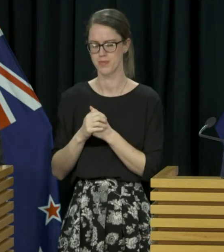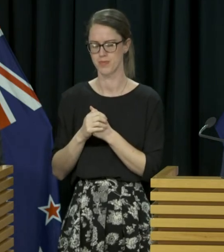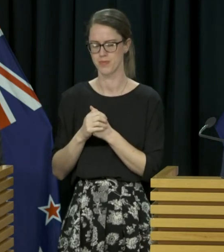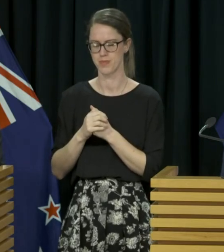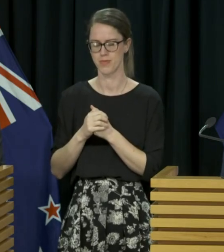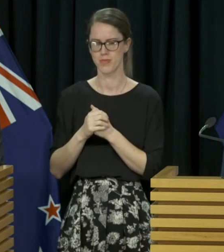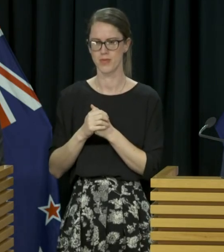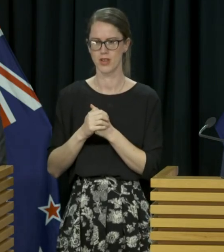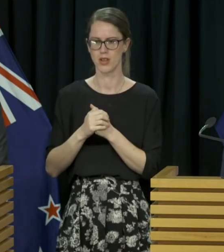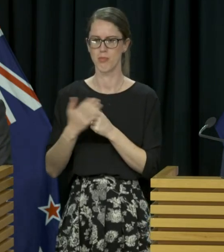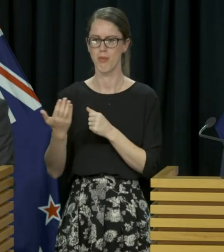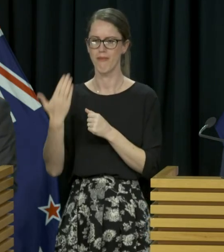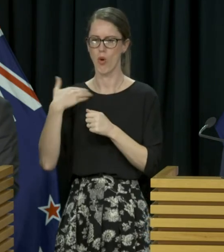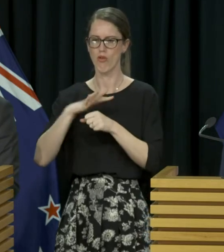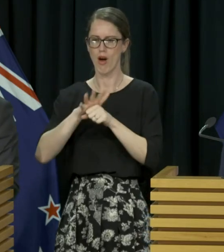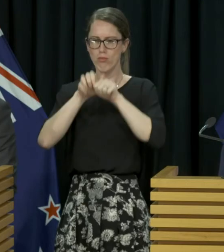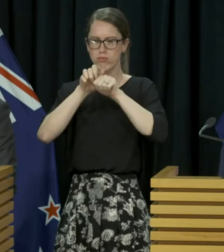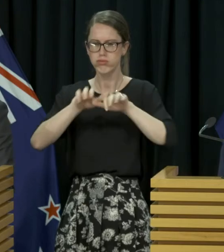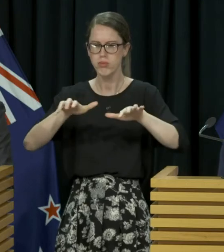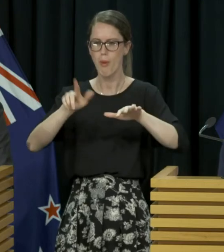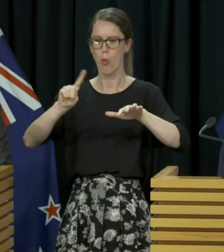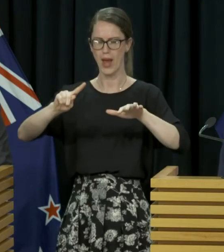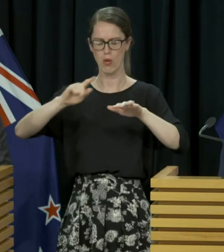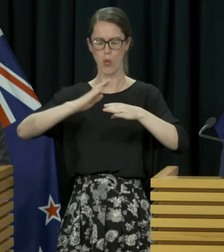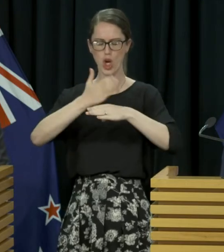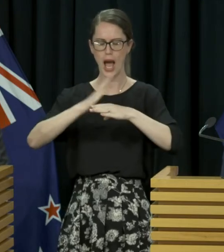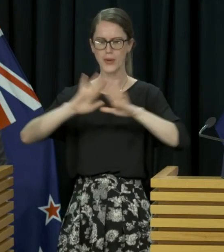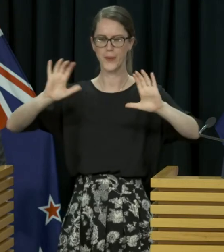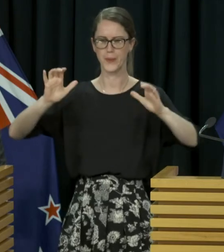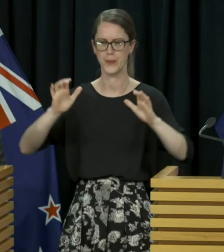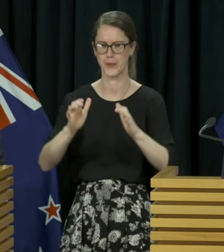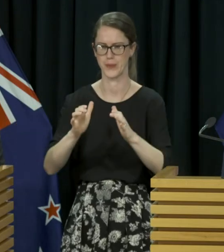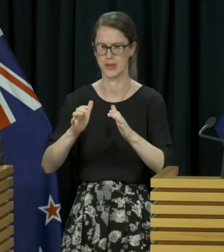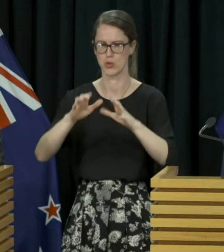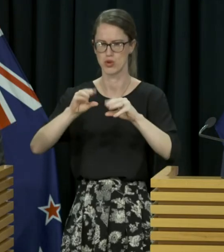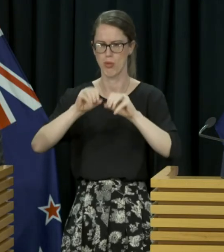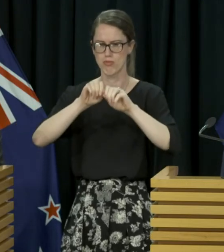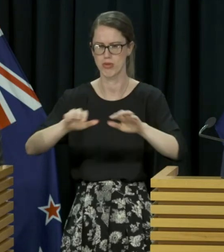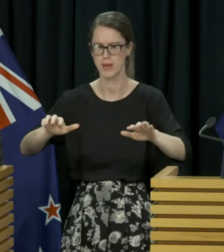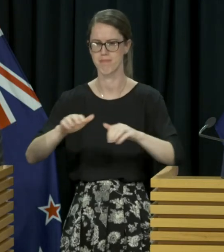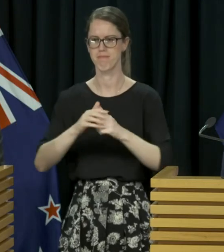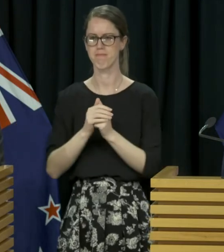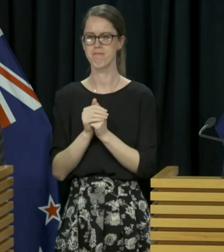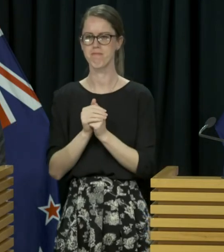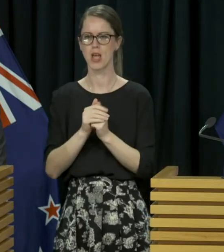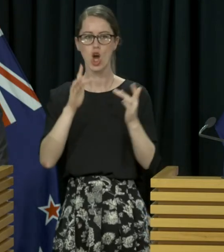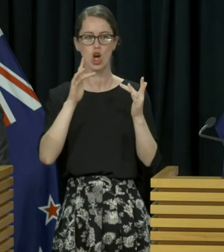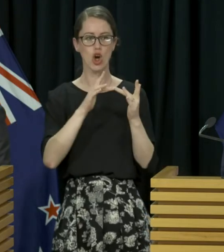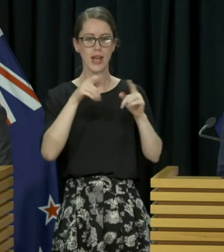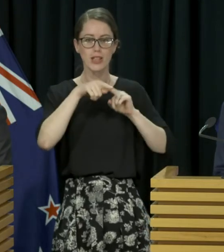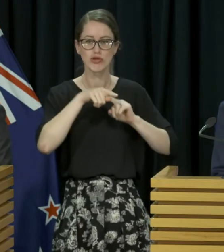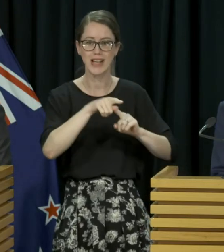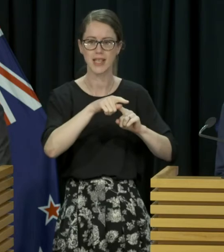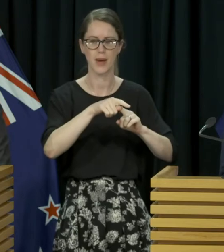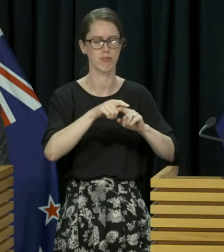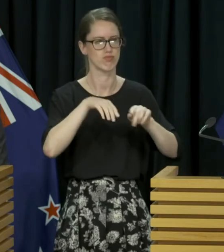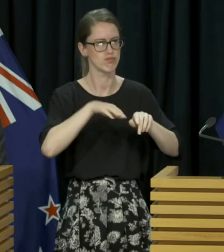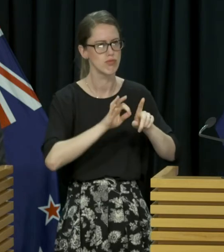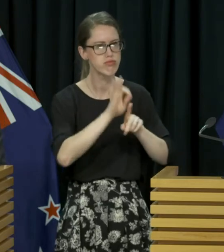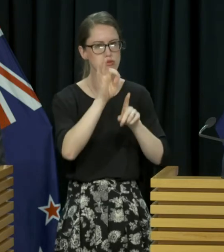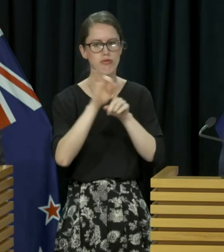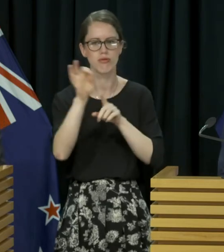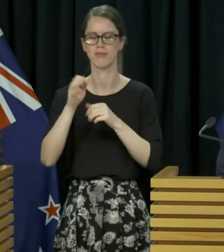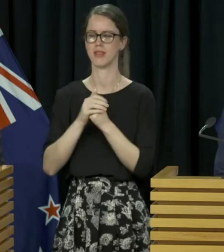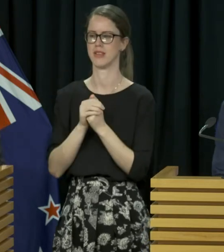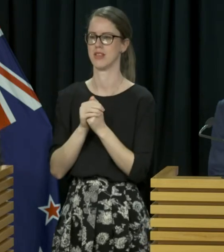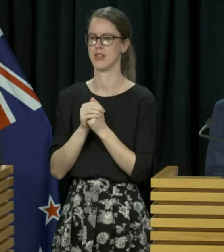contain and to eliminate it. We've vastly improved our contact tracing. We've processed more than a million tests, giving